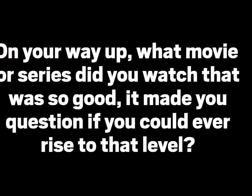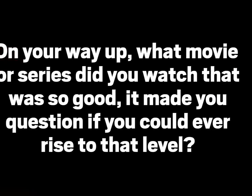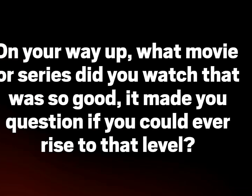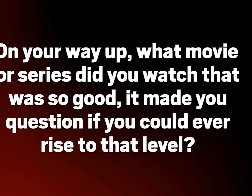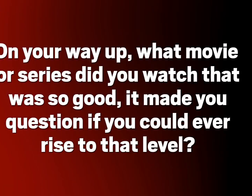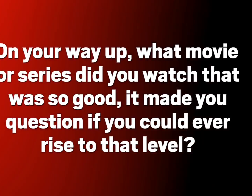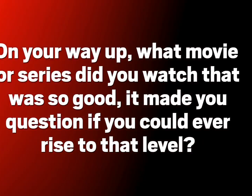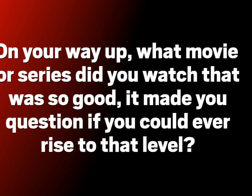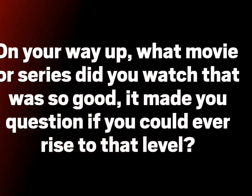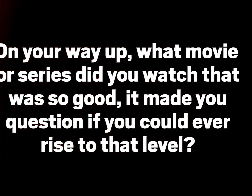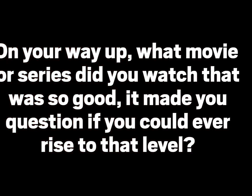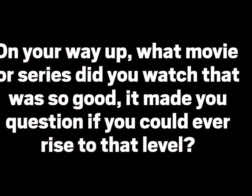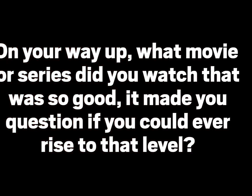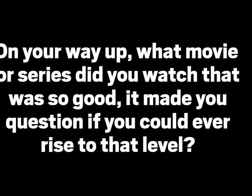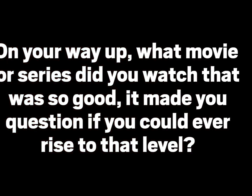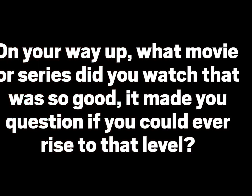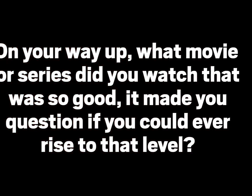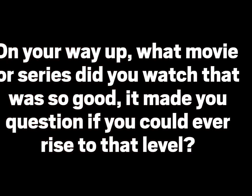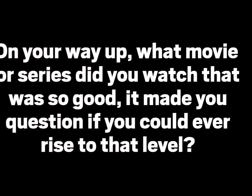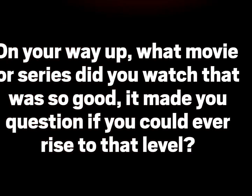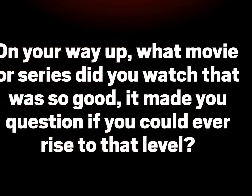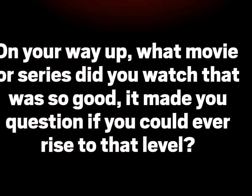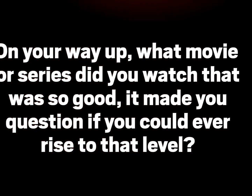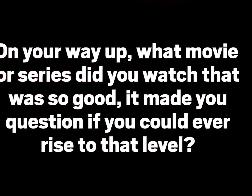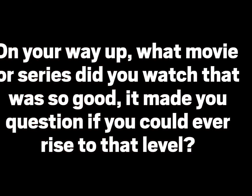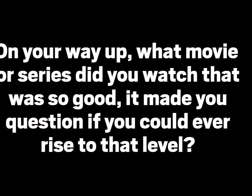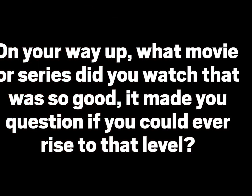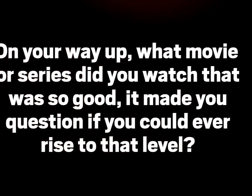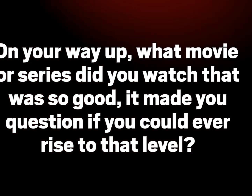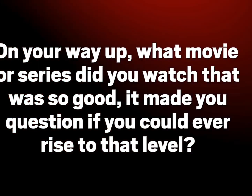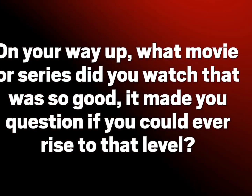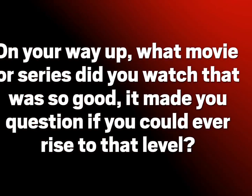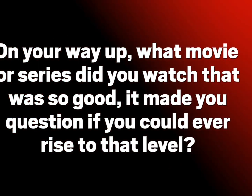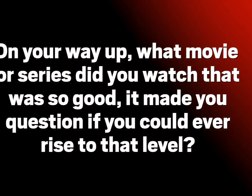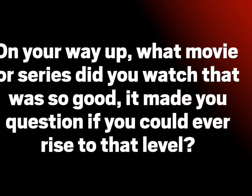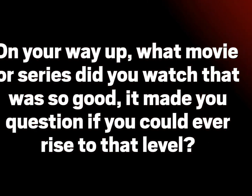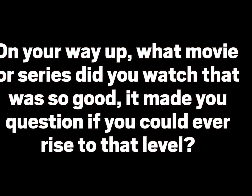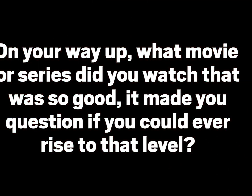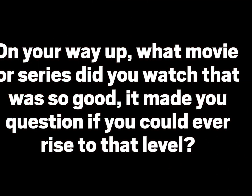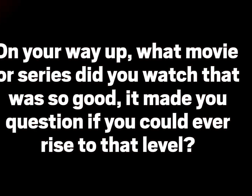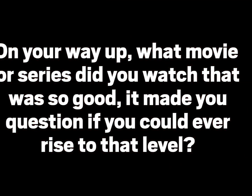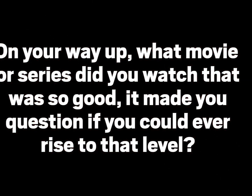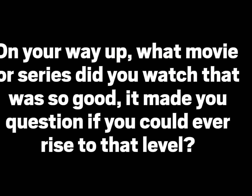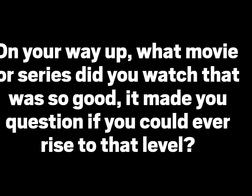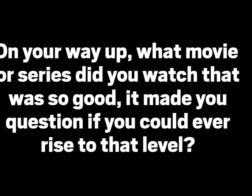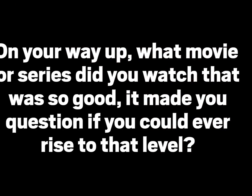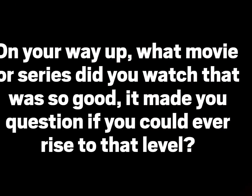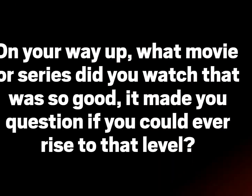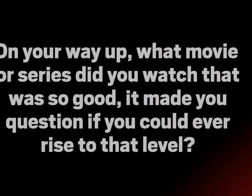what movie or series did you watch that was so good it made you question if you could ever rise to that level?